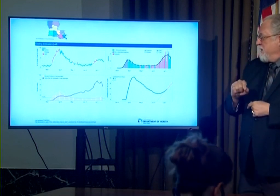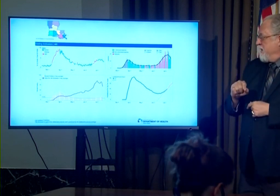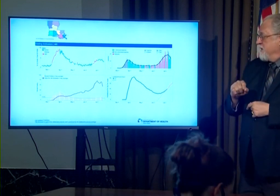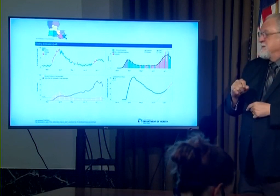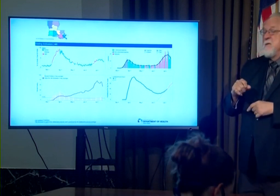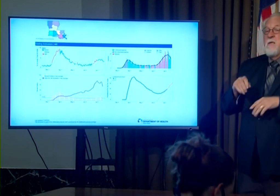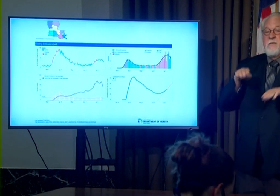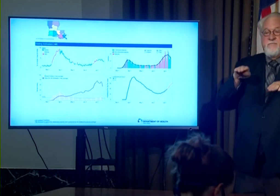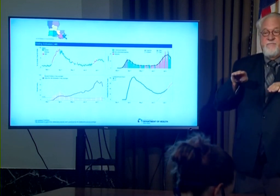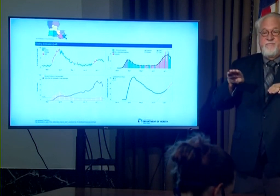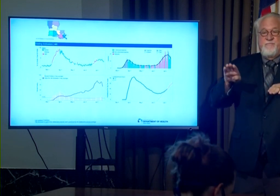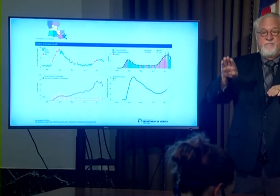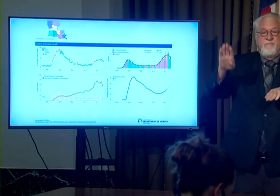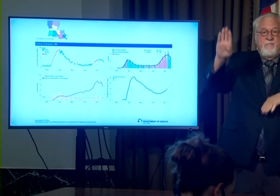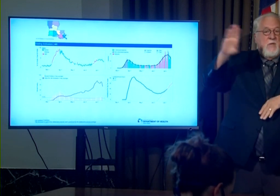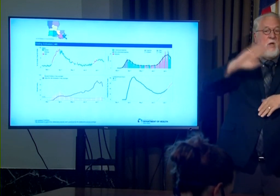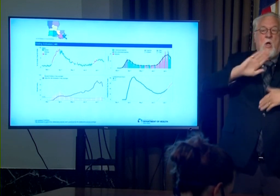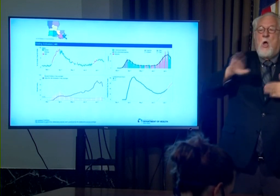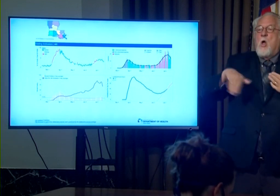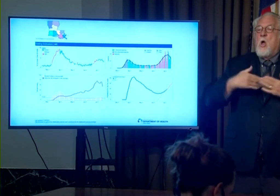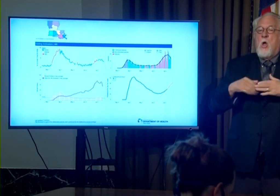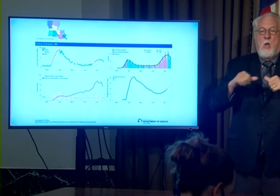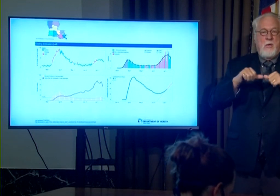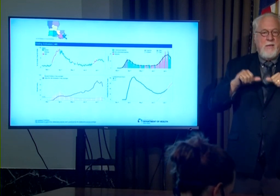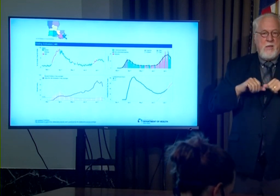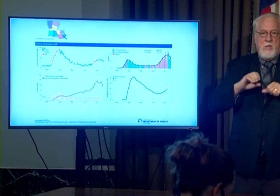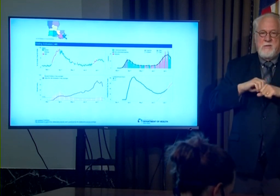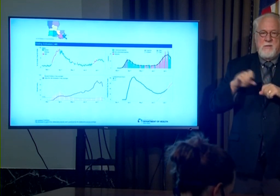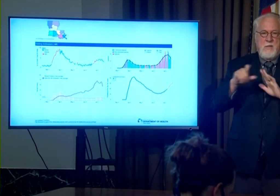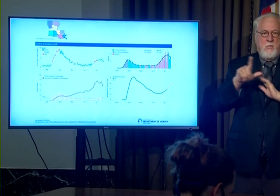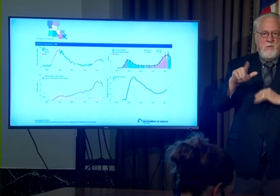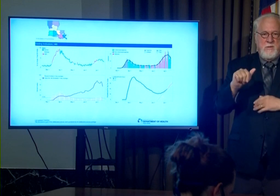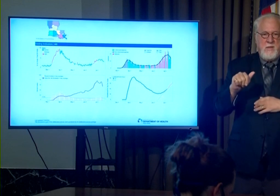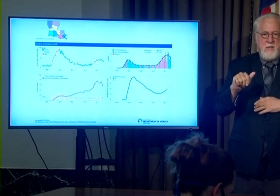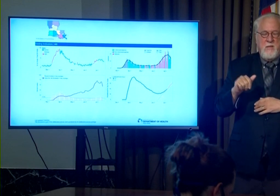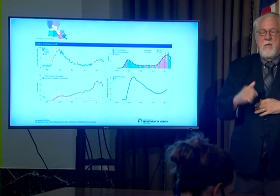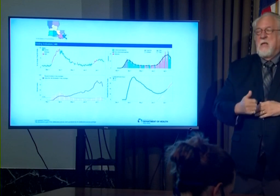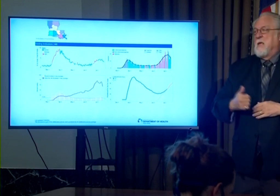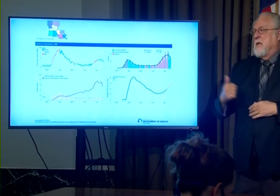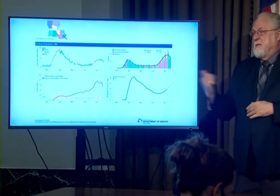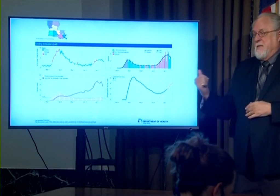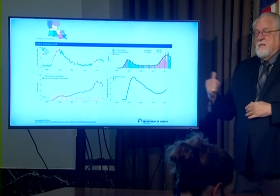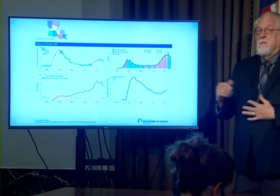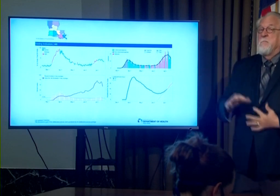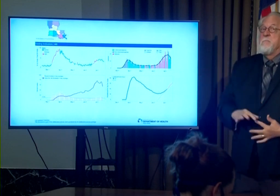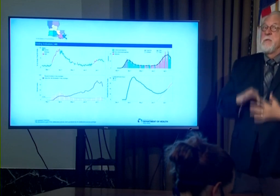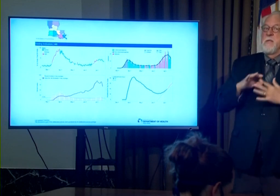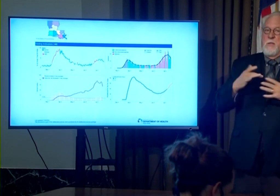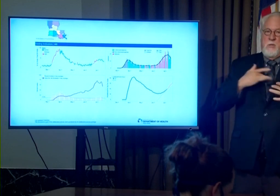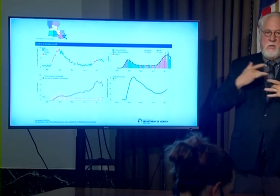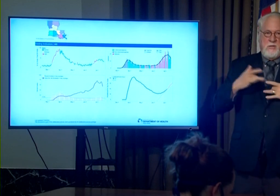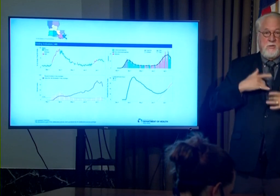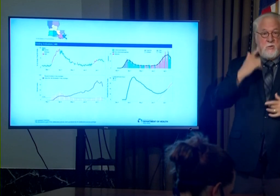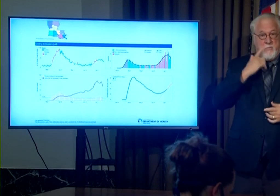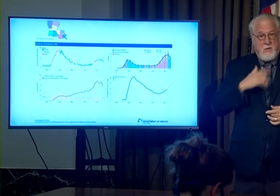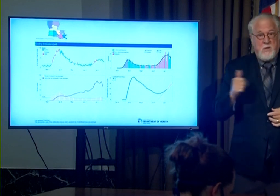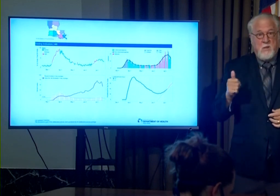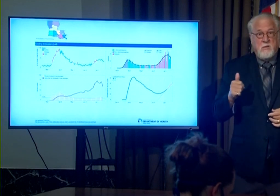trajectory in all regions of the state of Louisiana this is a particular concern because